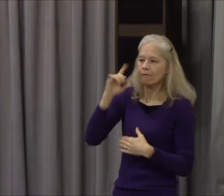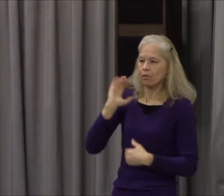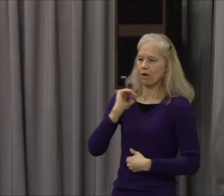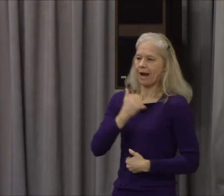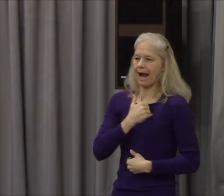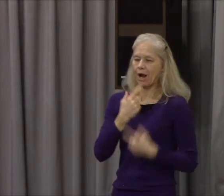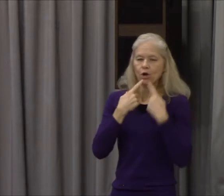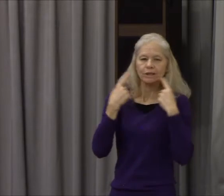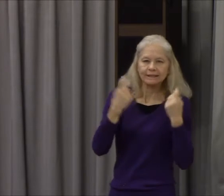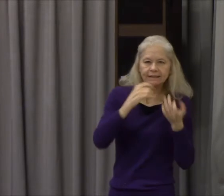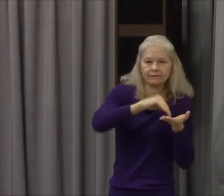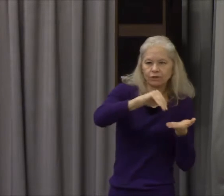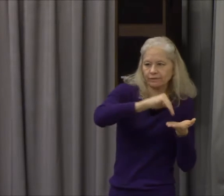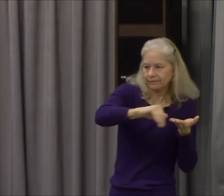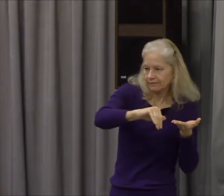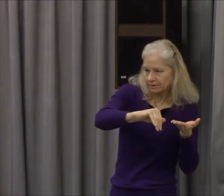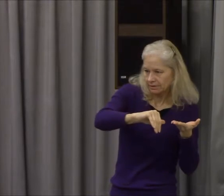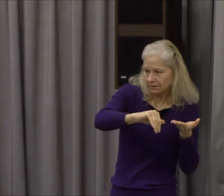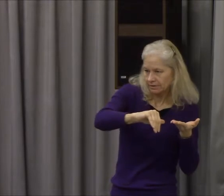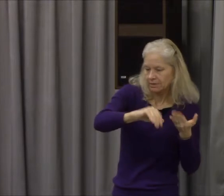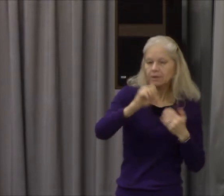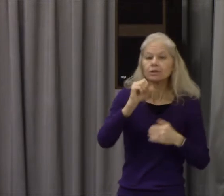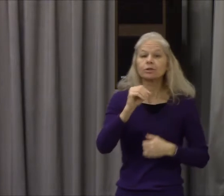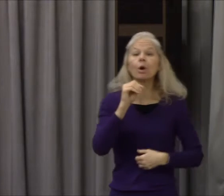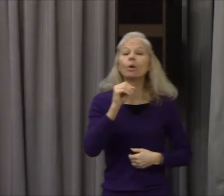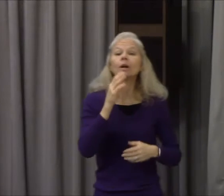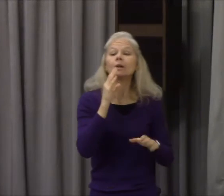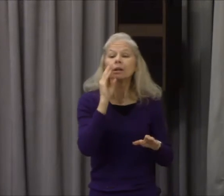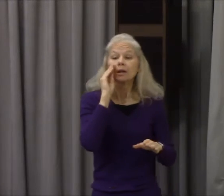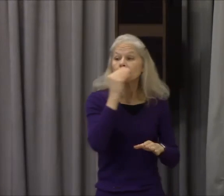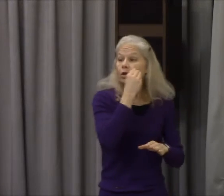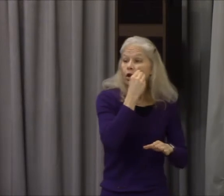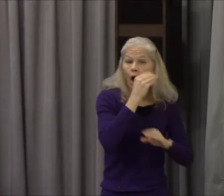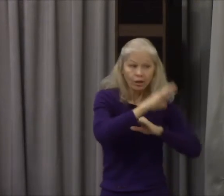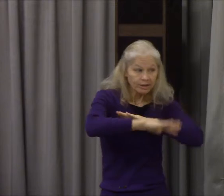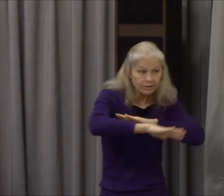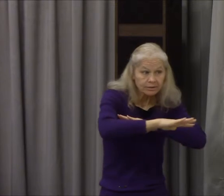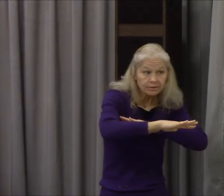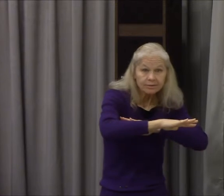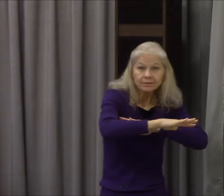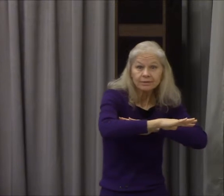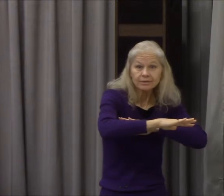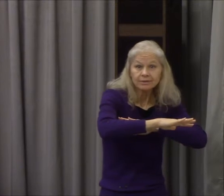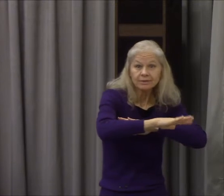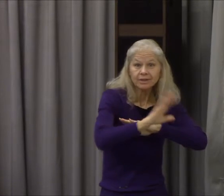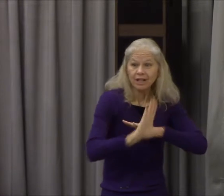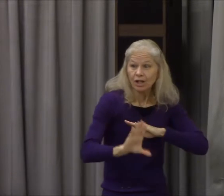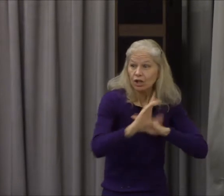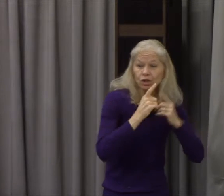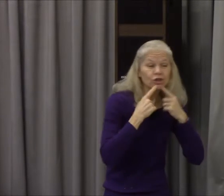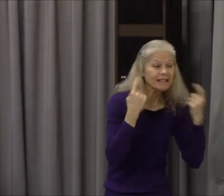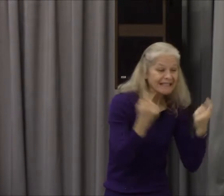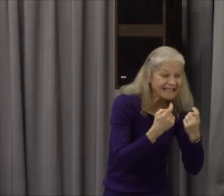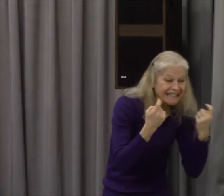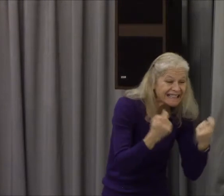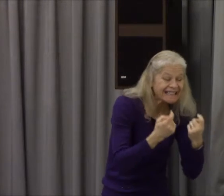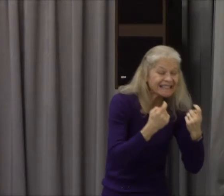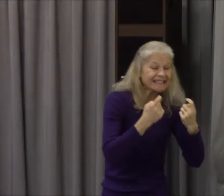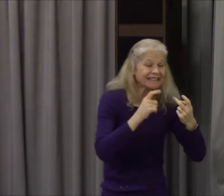here's your sin in the garden of Eden the sting of sin the guilt and the grave that goes along with it by the way